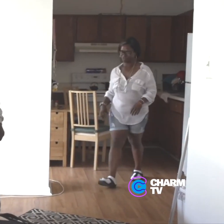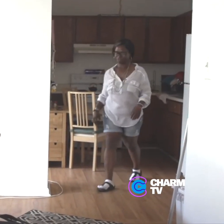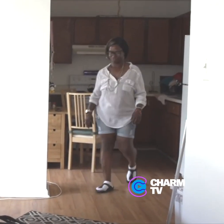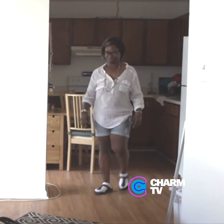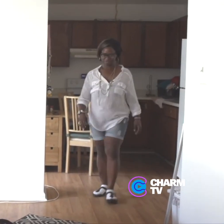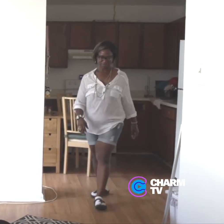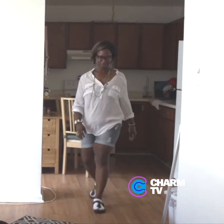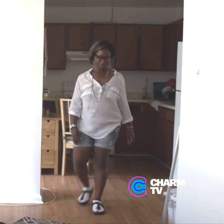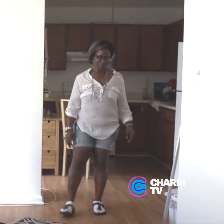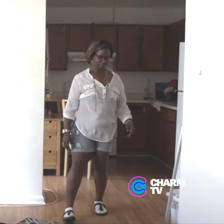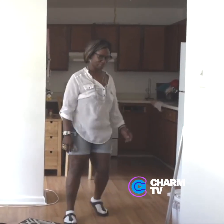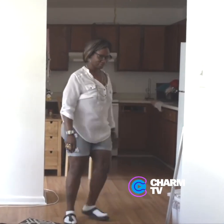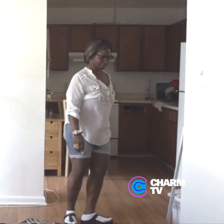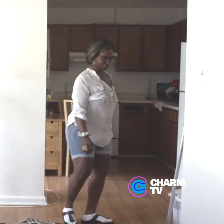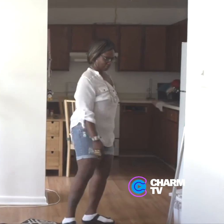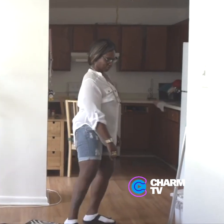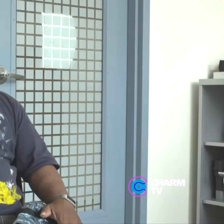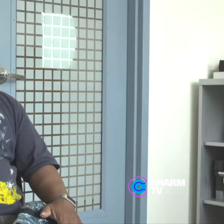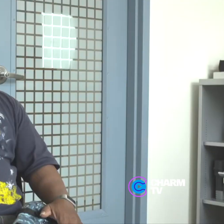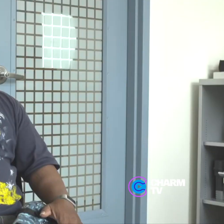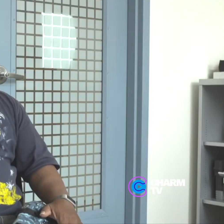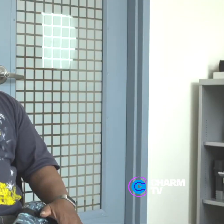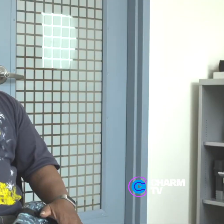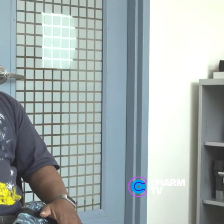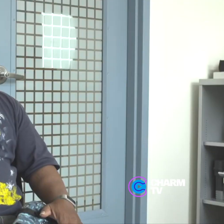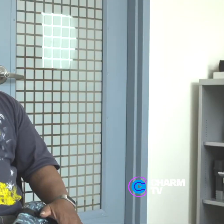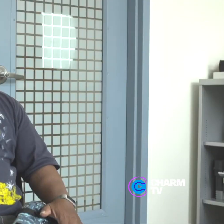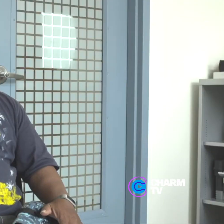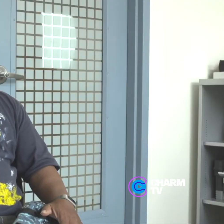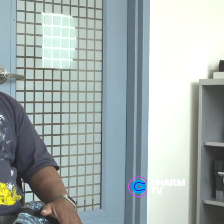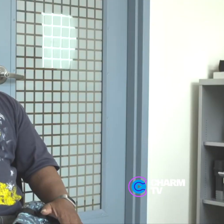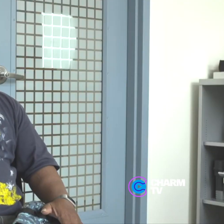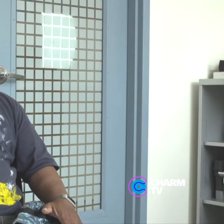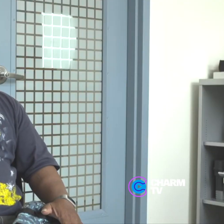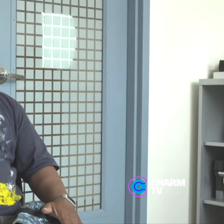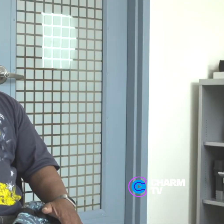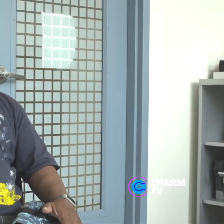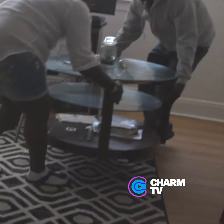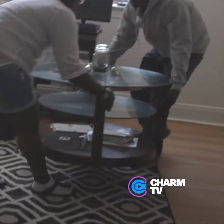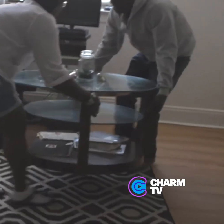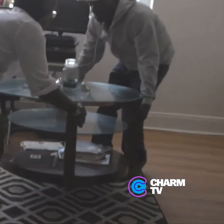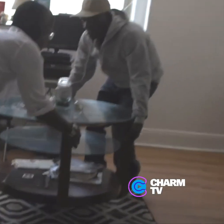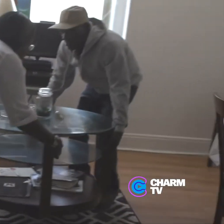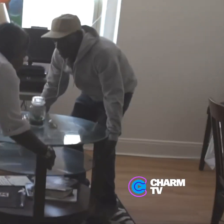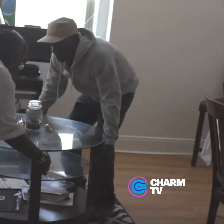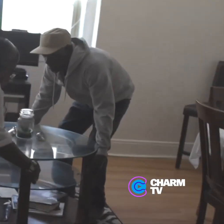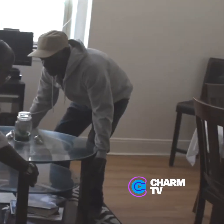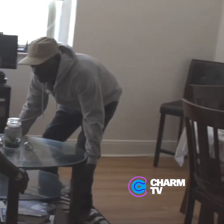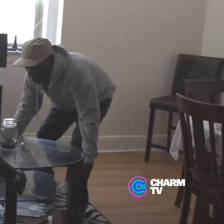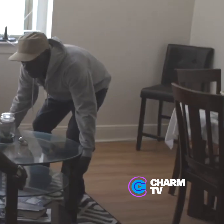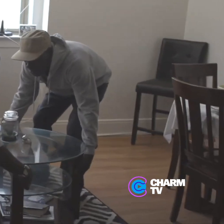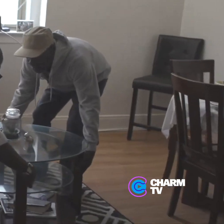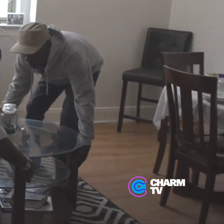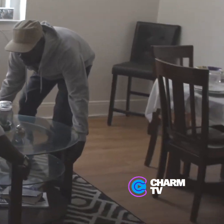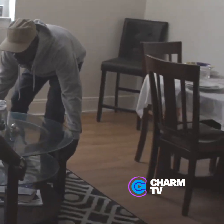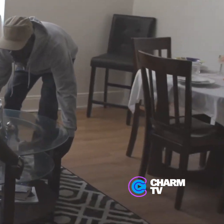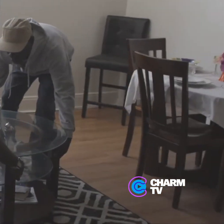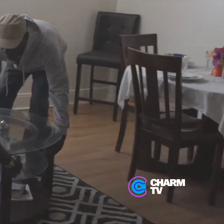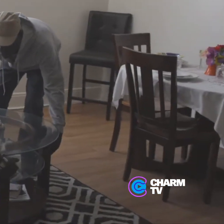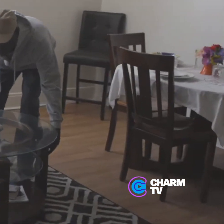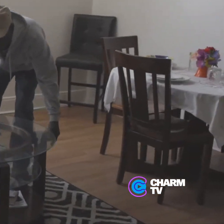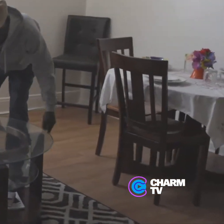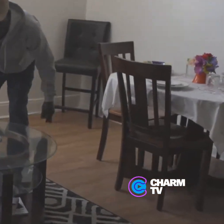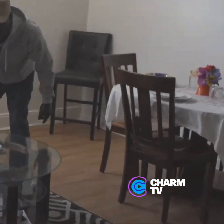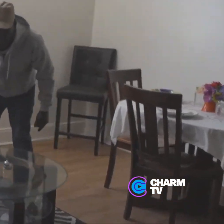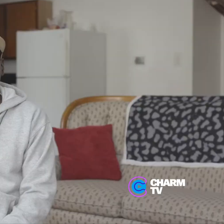it lived in. It looked at, you know, it was saying, I've been waiting to do this for a very long time. I've been housed now.